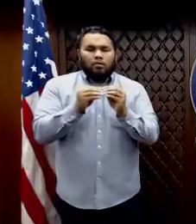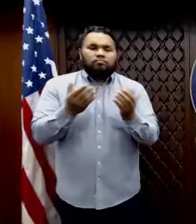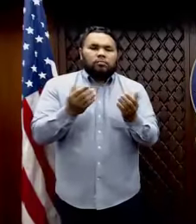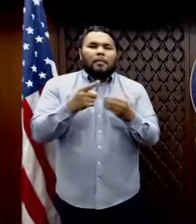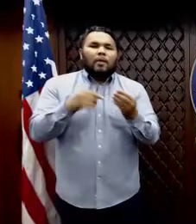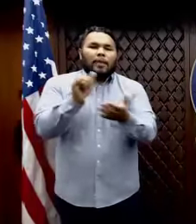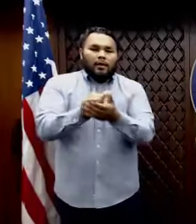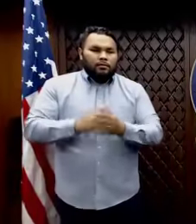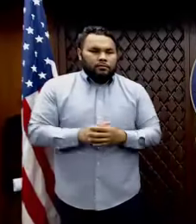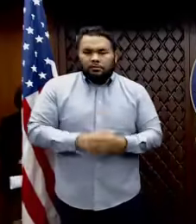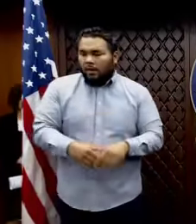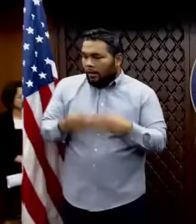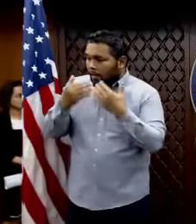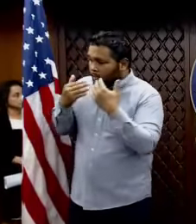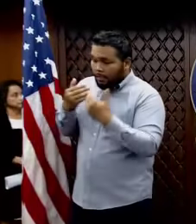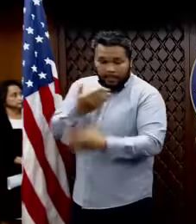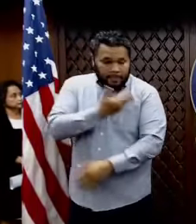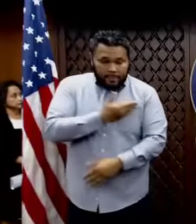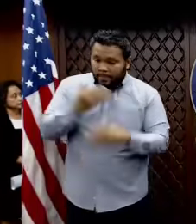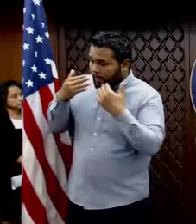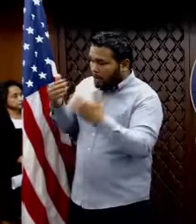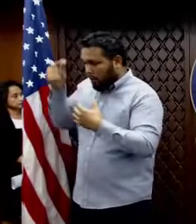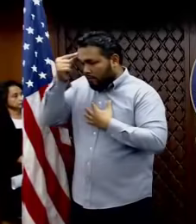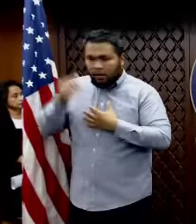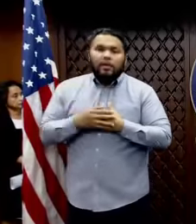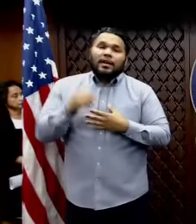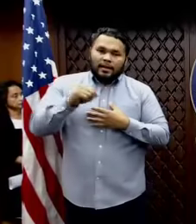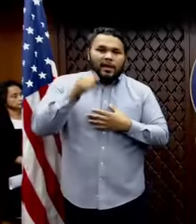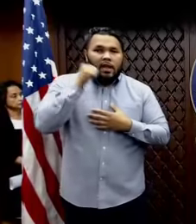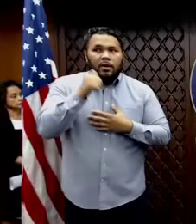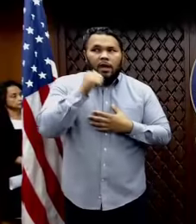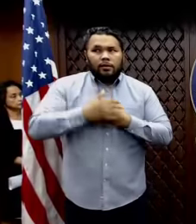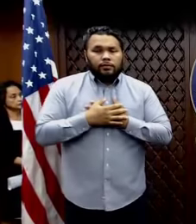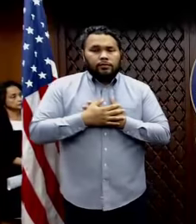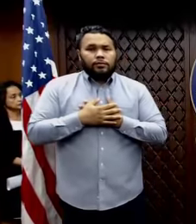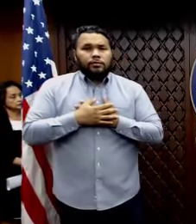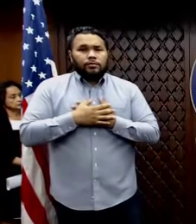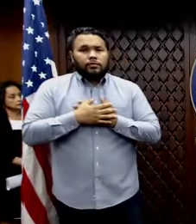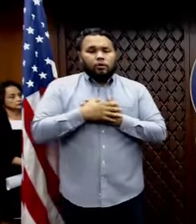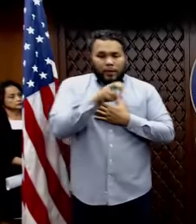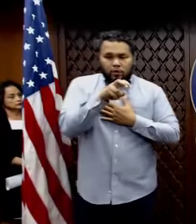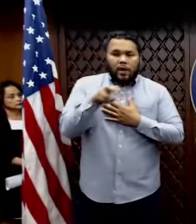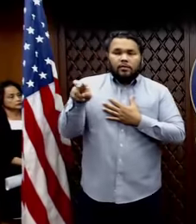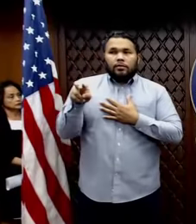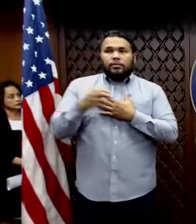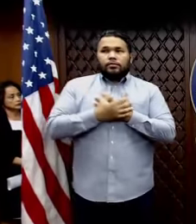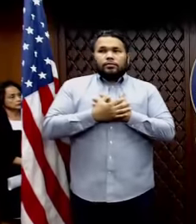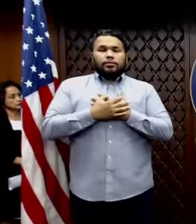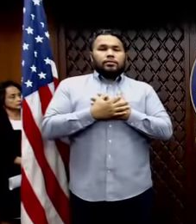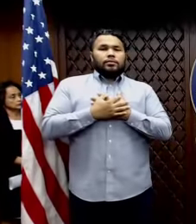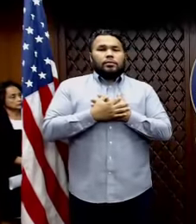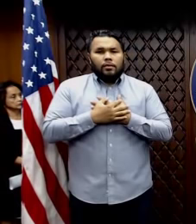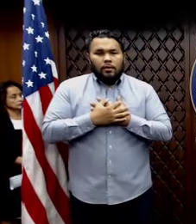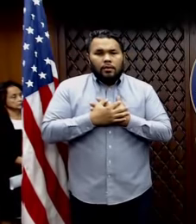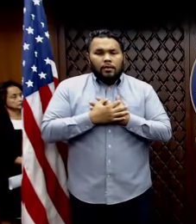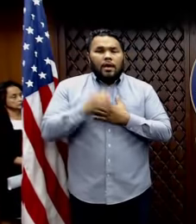Thank you, Governor. And thank you, Nestor, for that question. Yes, on a daily basis, we do transfer, uh, the, uh,